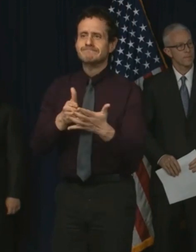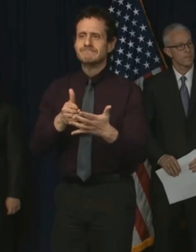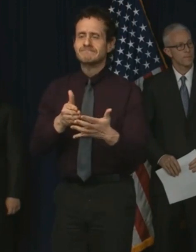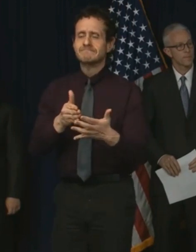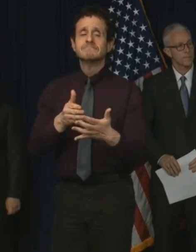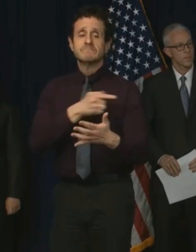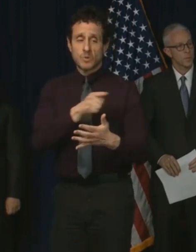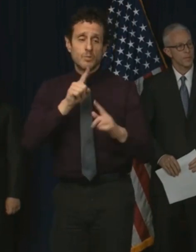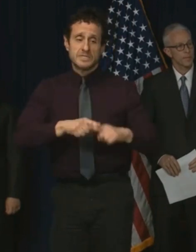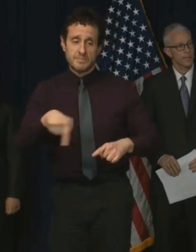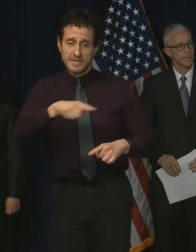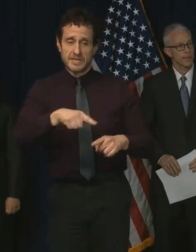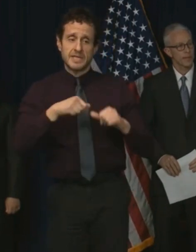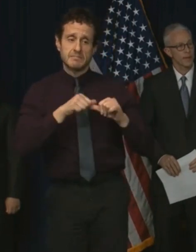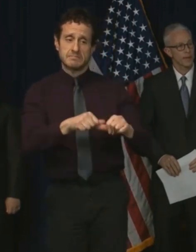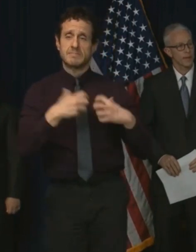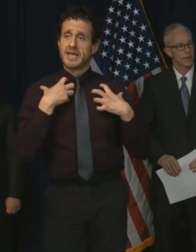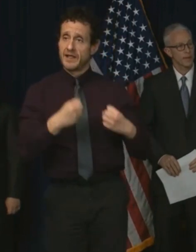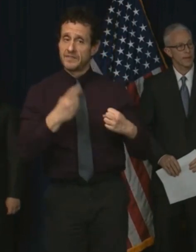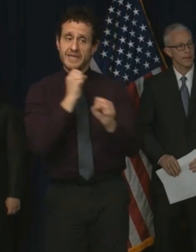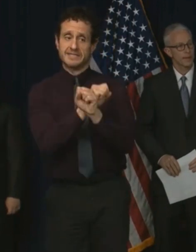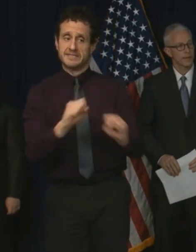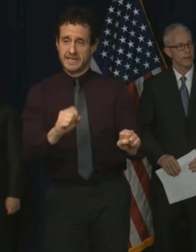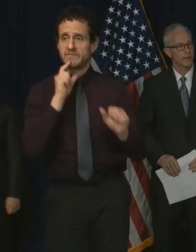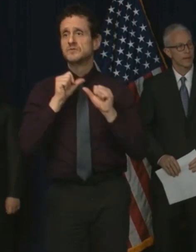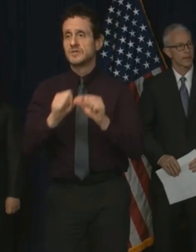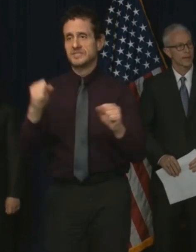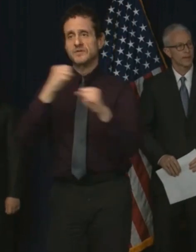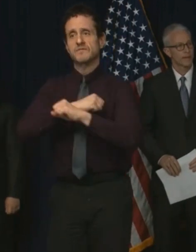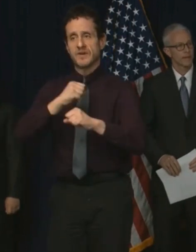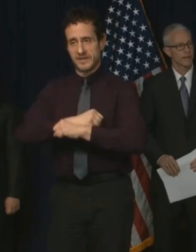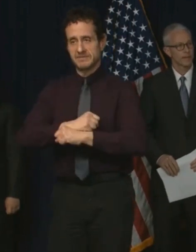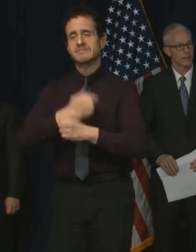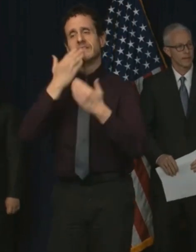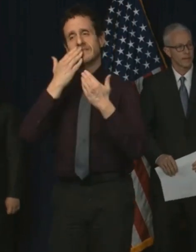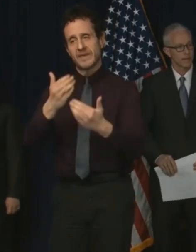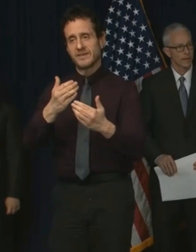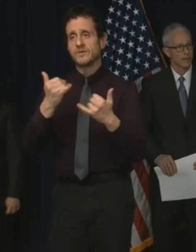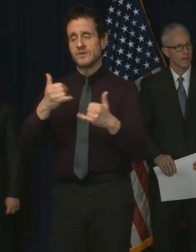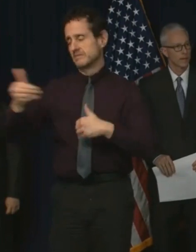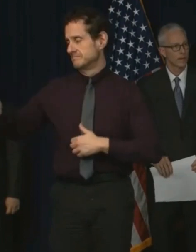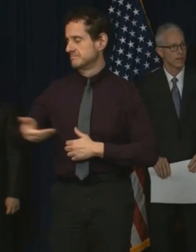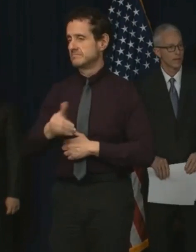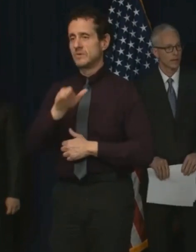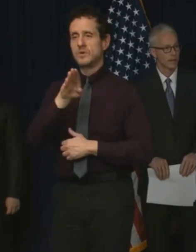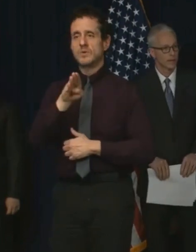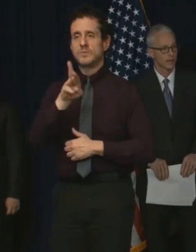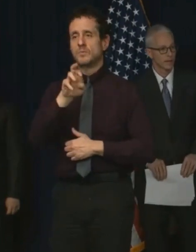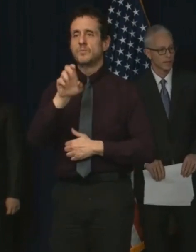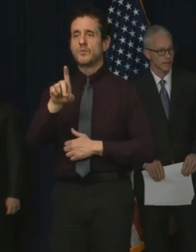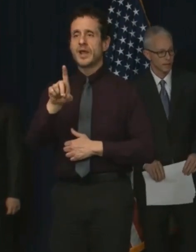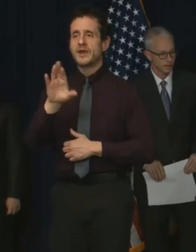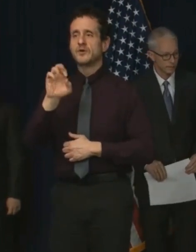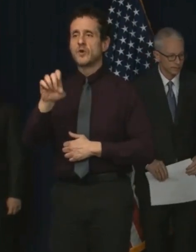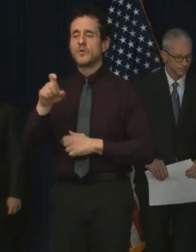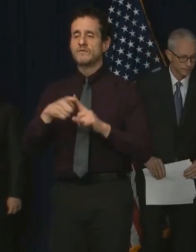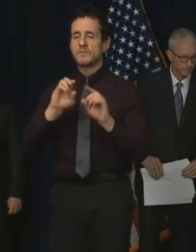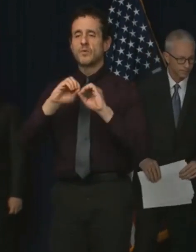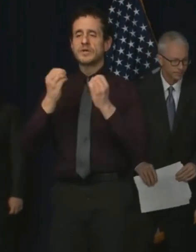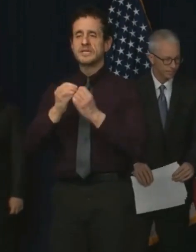and safe to keep up the fight. Thank you. And now I'd like to introduce Brad Cole of the Illinois Municipal League.